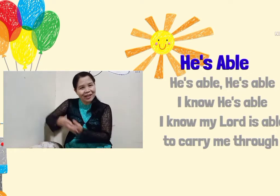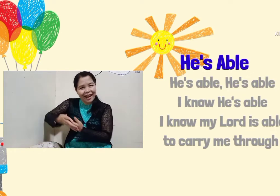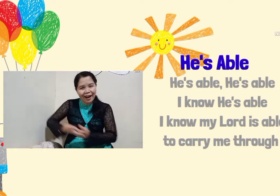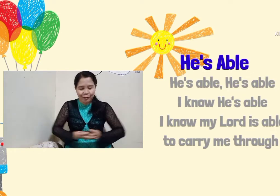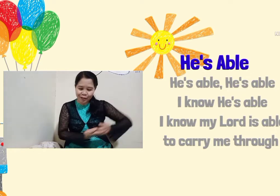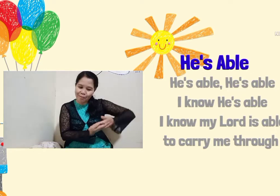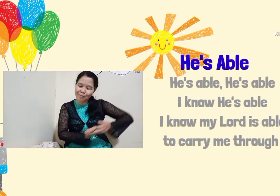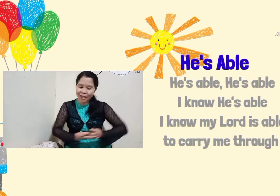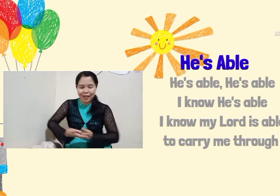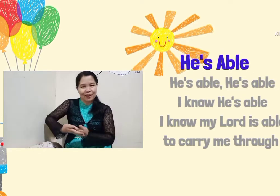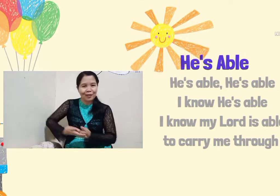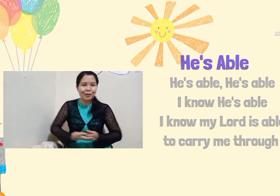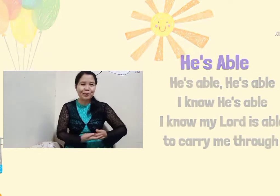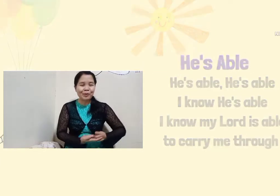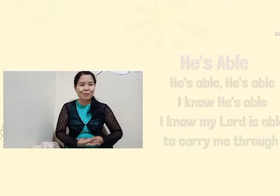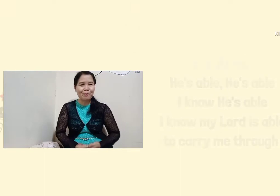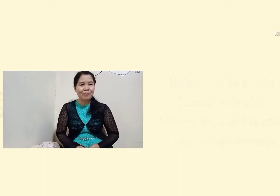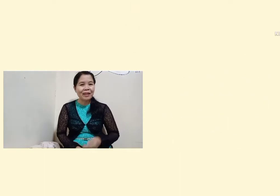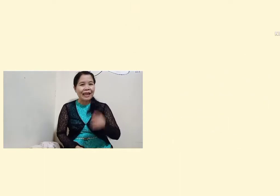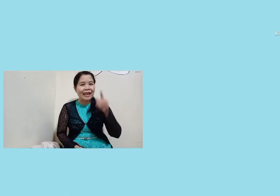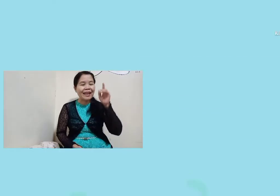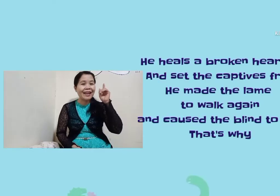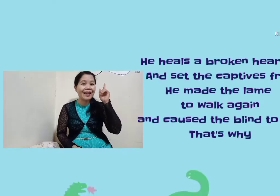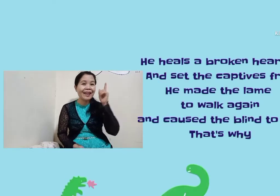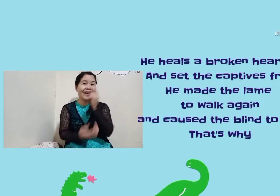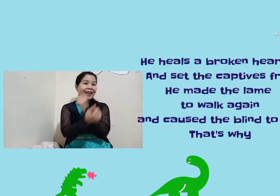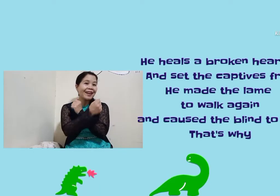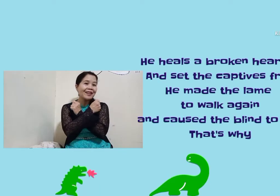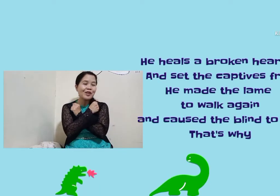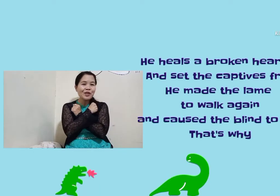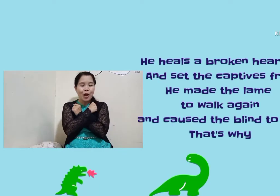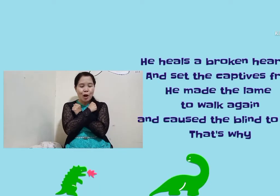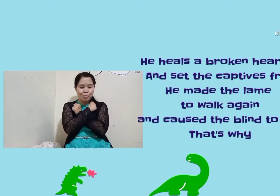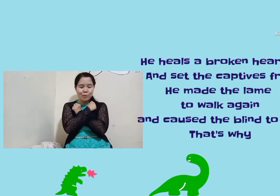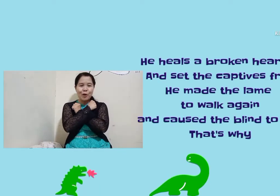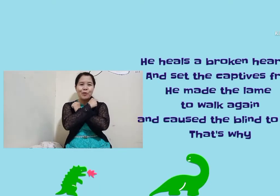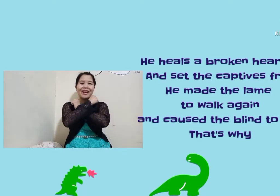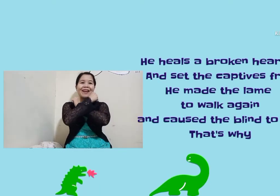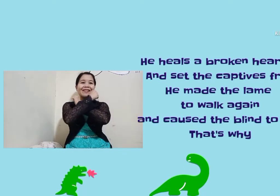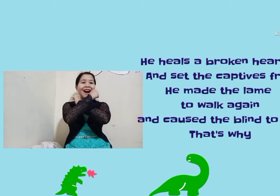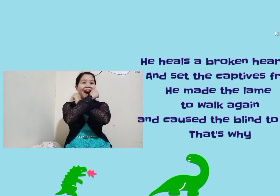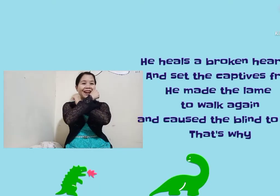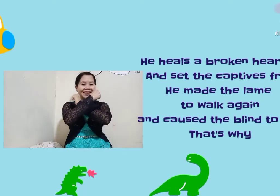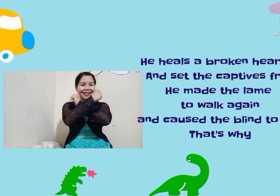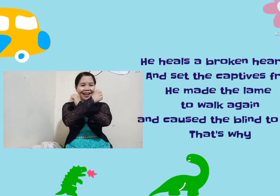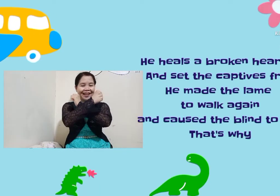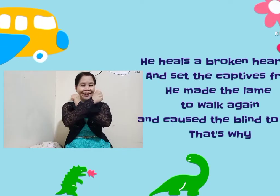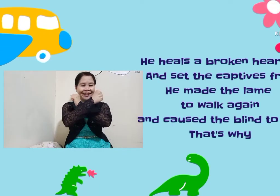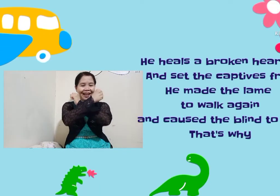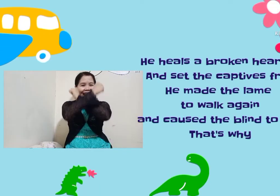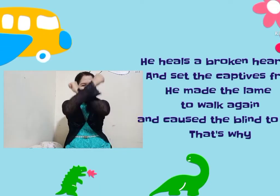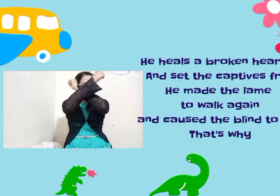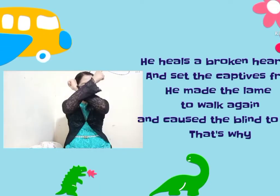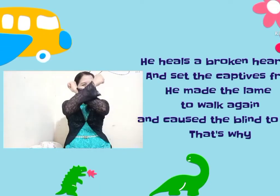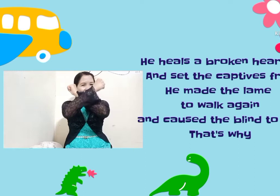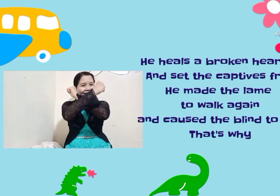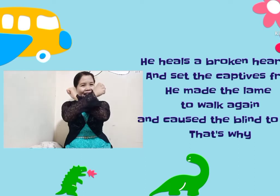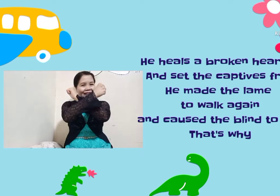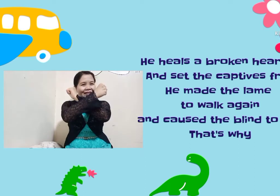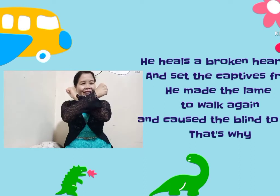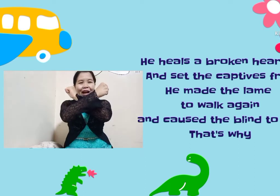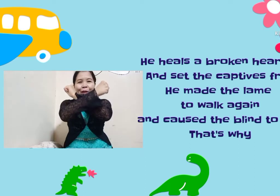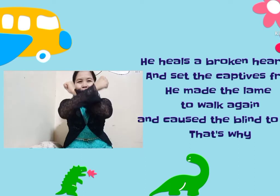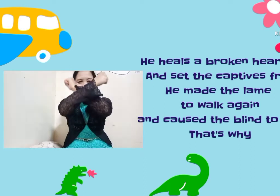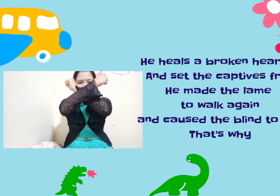to carry me through. He heals a broken hearted and